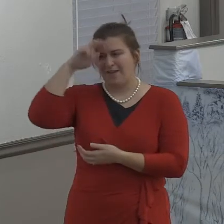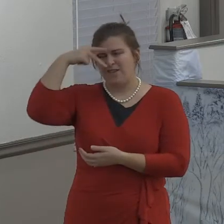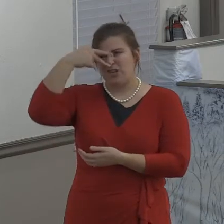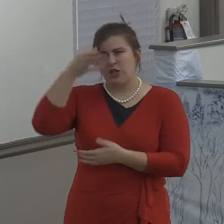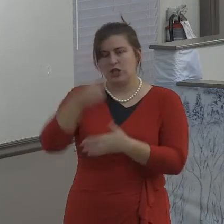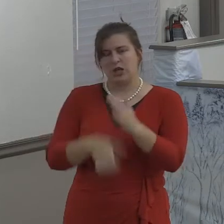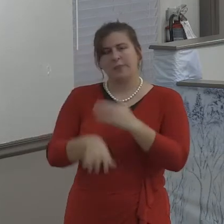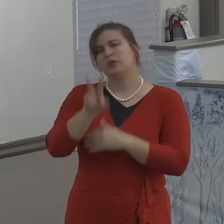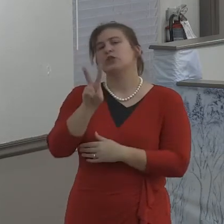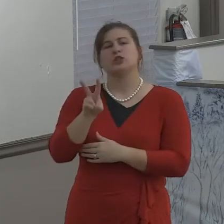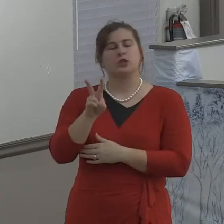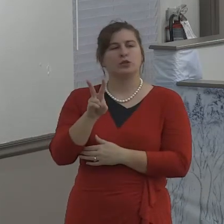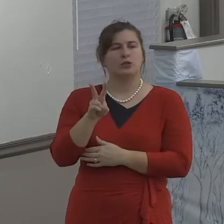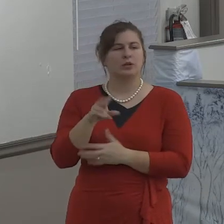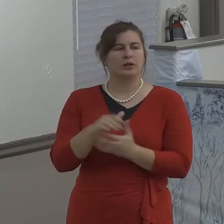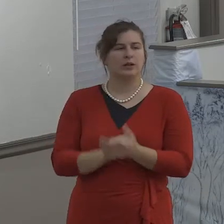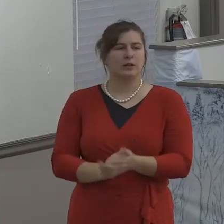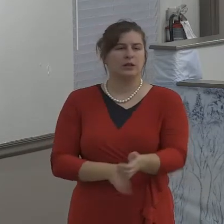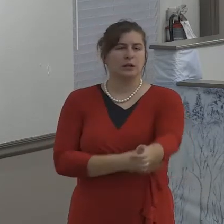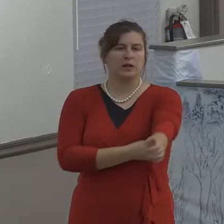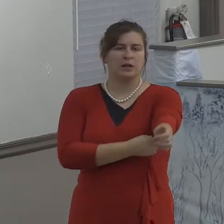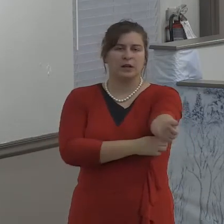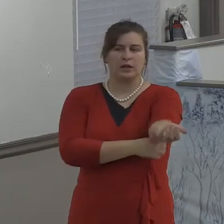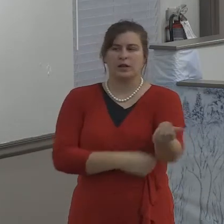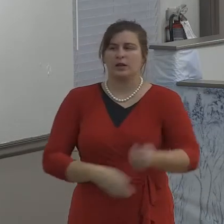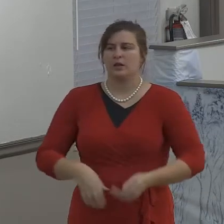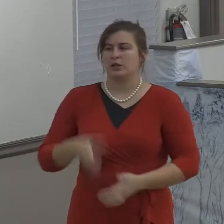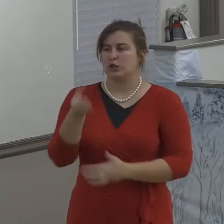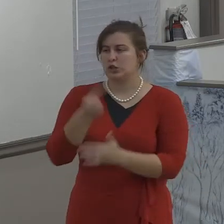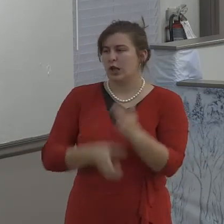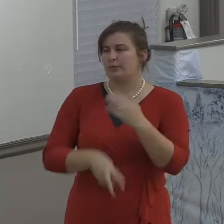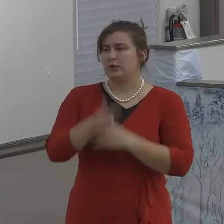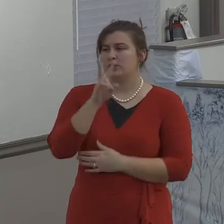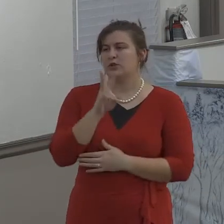Ephesians chapter 2, I'm sorry, what did I tell you?